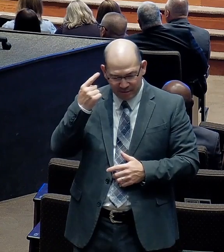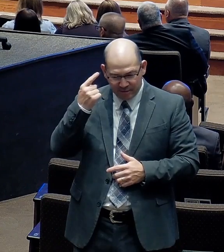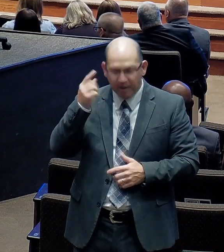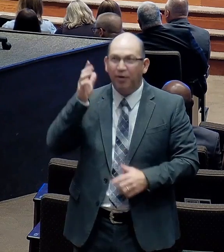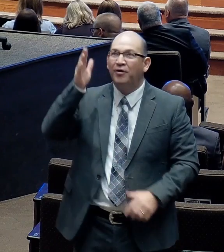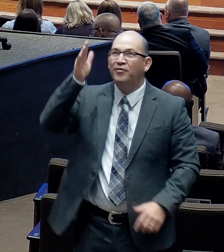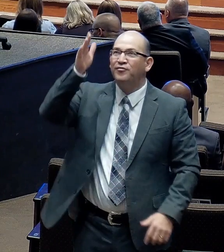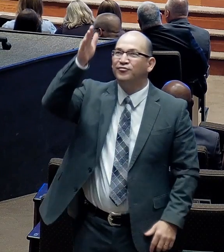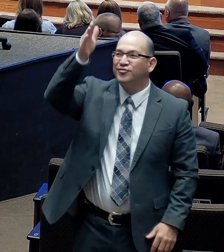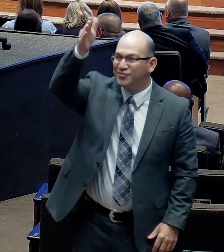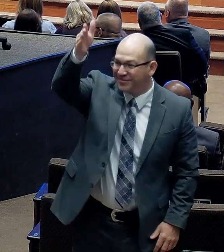By the way.